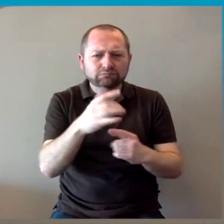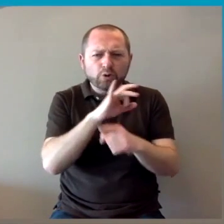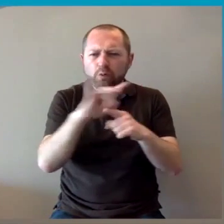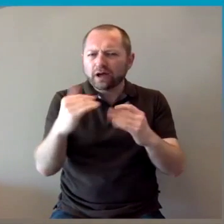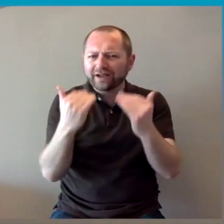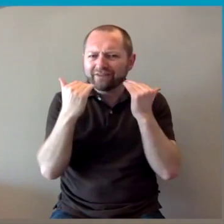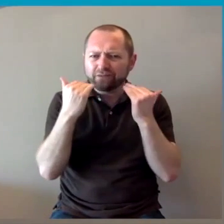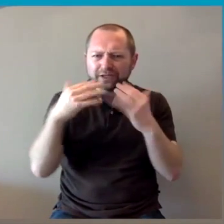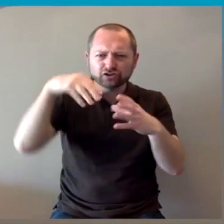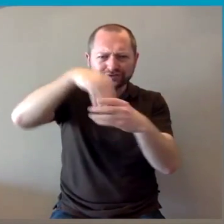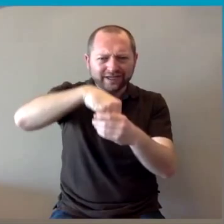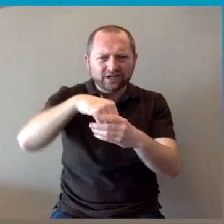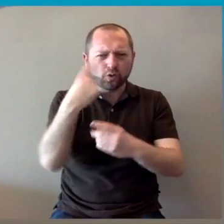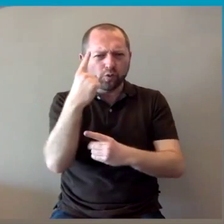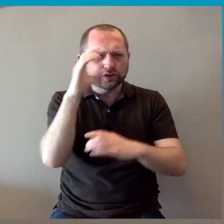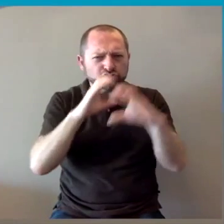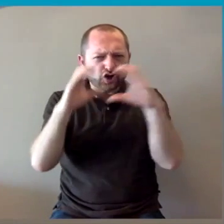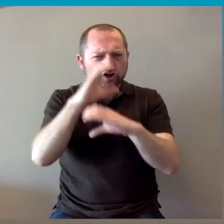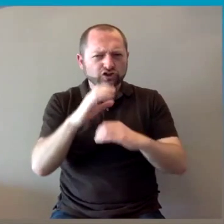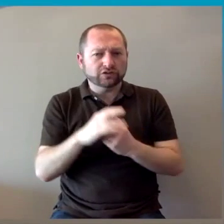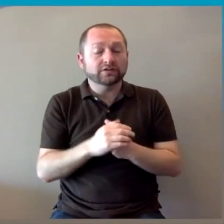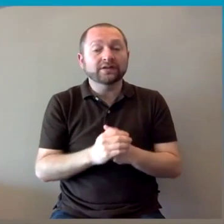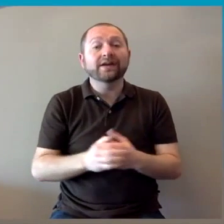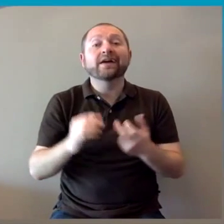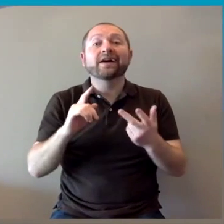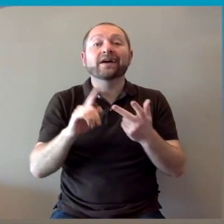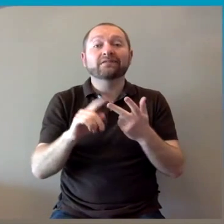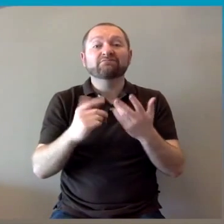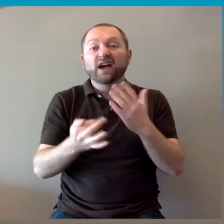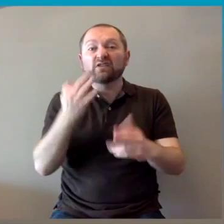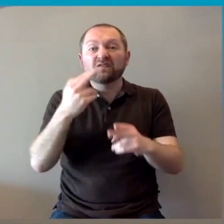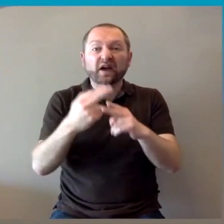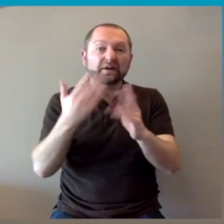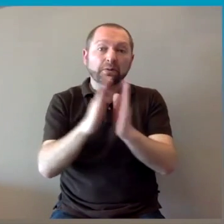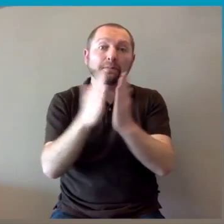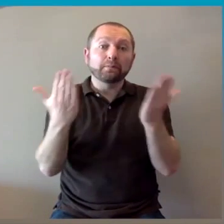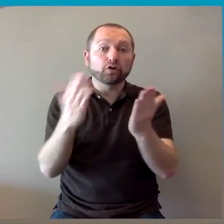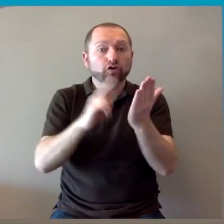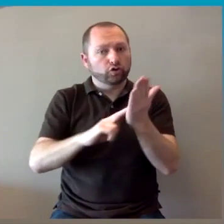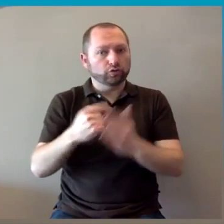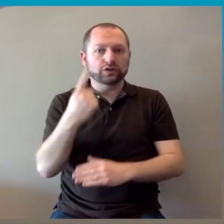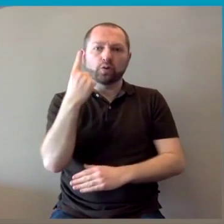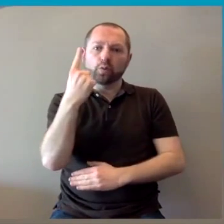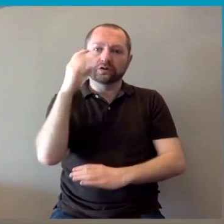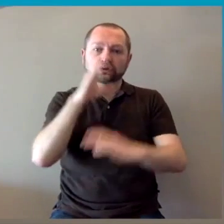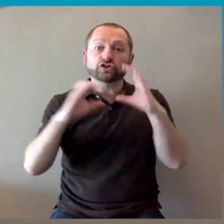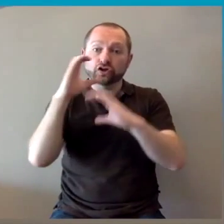types of resources that you can find using OneSearch and how to find a book using OneSearch.